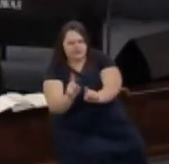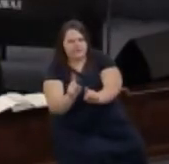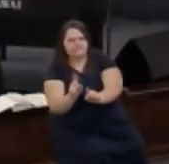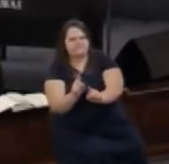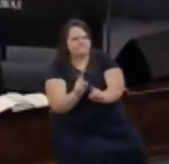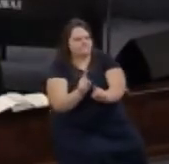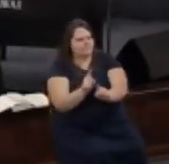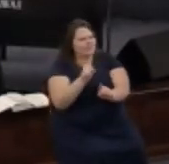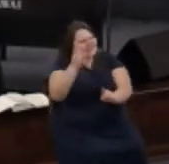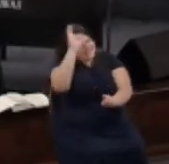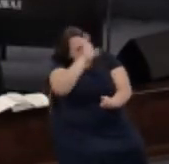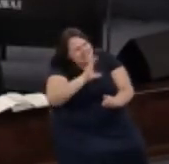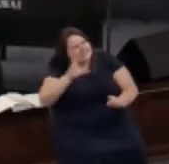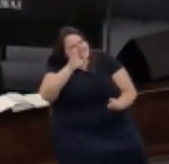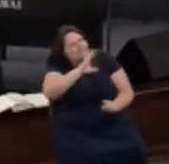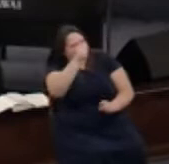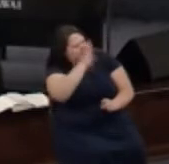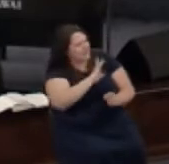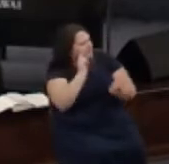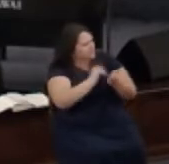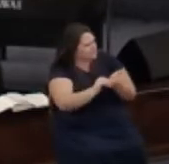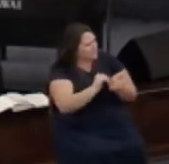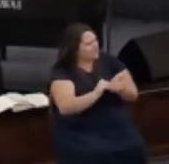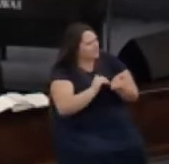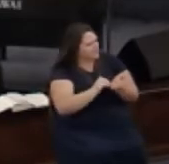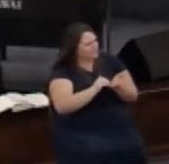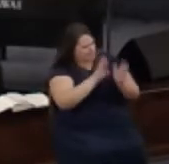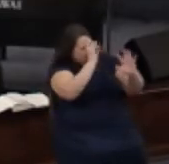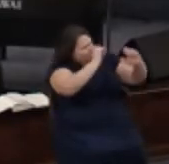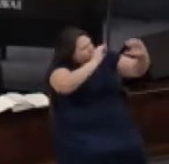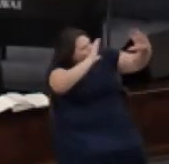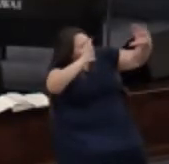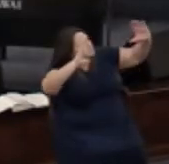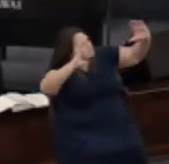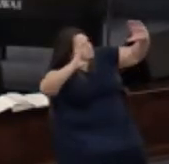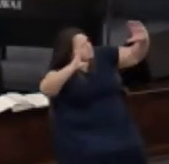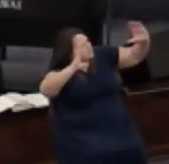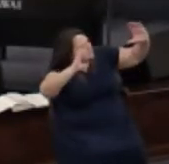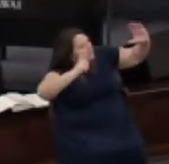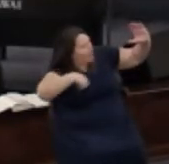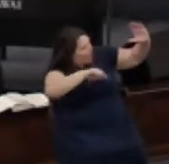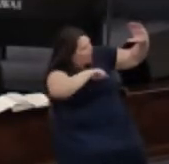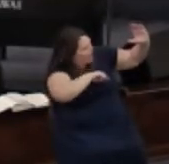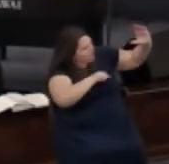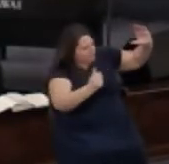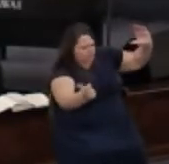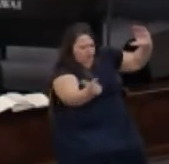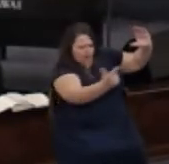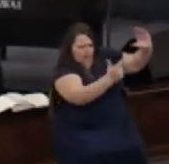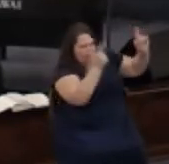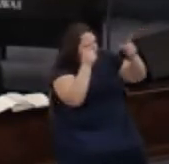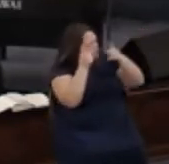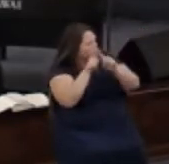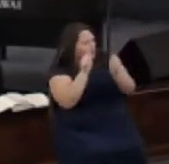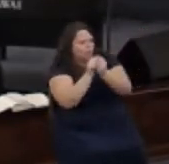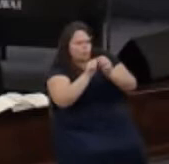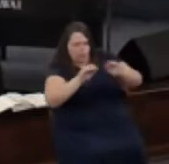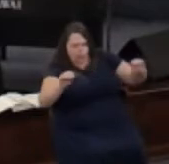and he seeks God's forgiveness with us in total agreement with no distractions